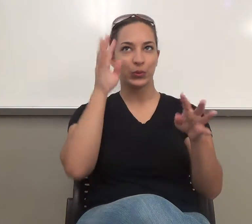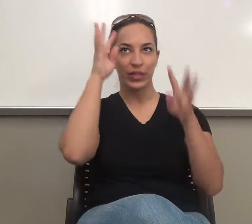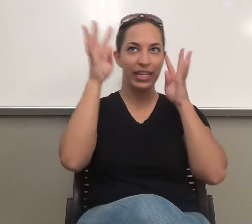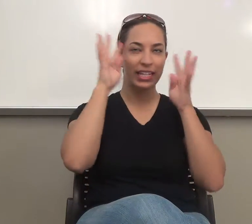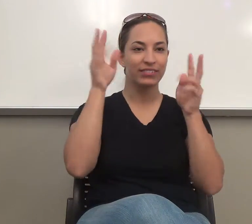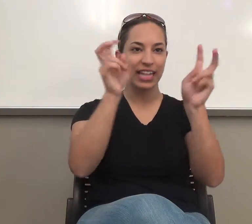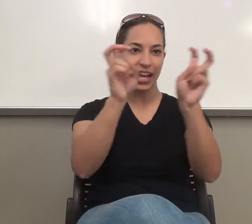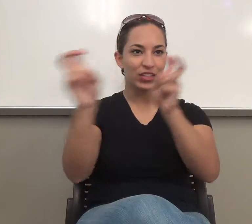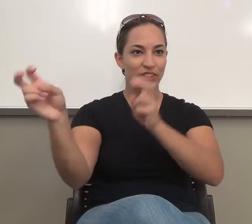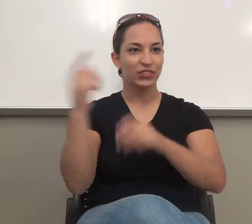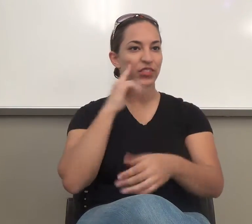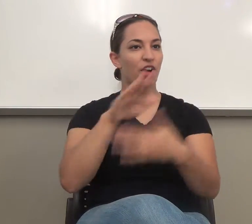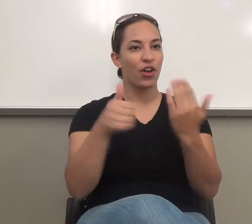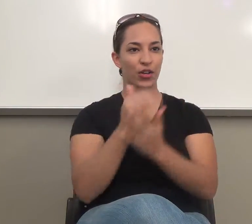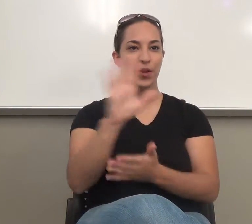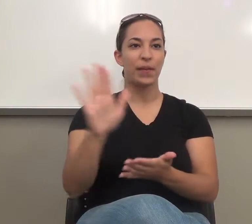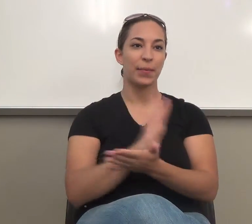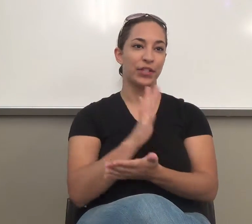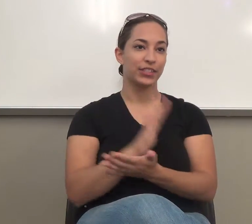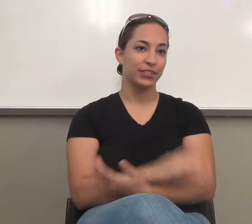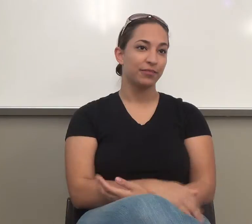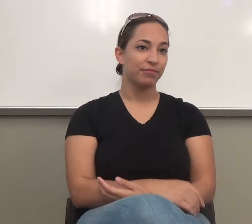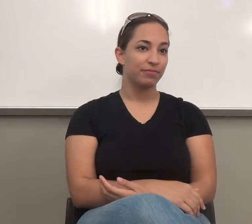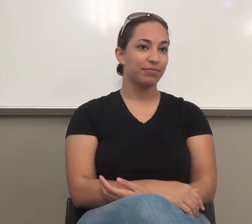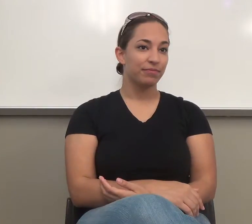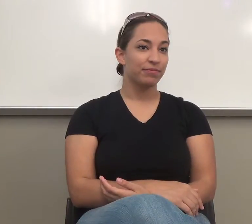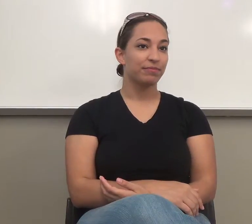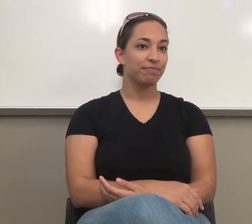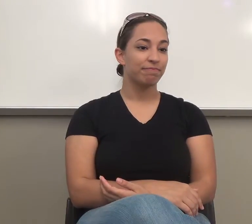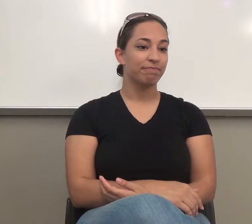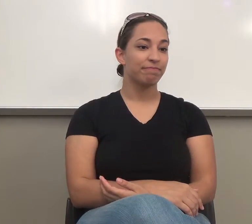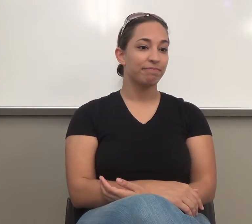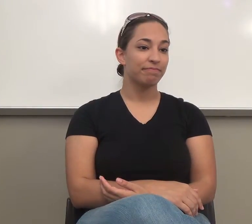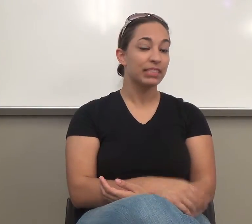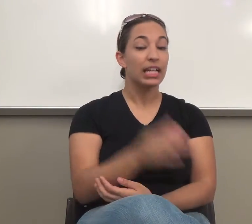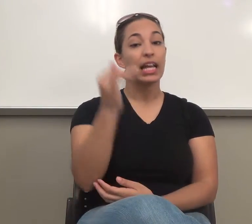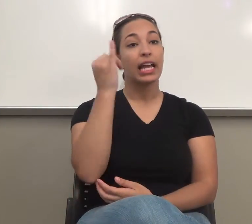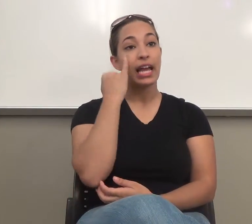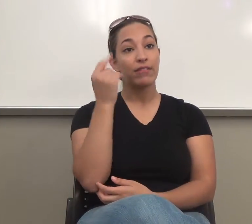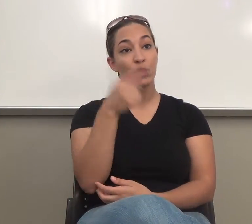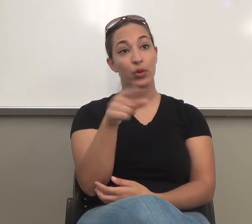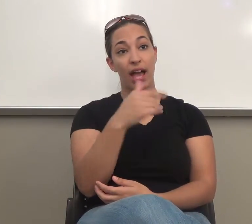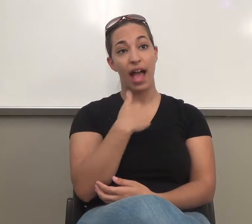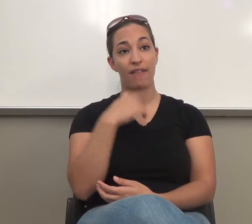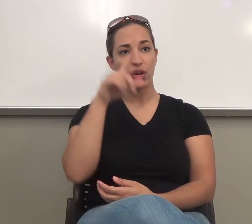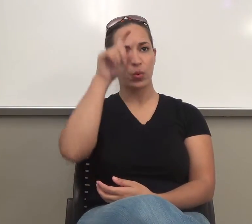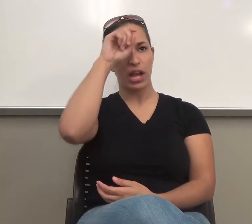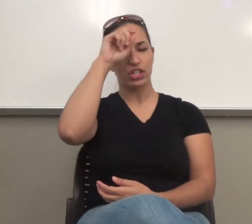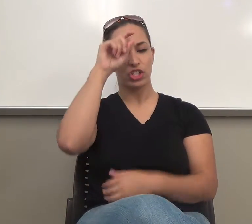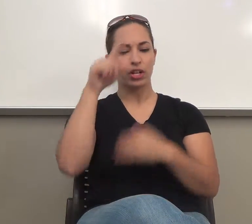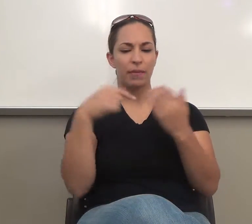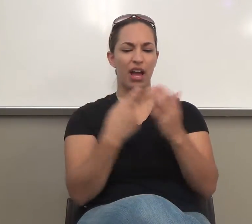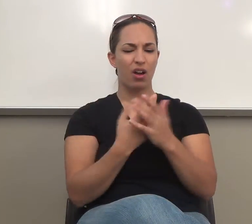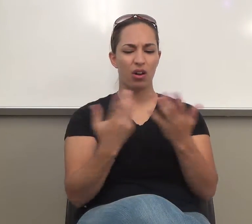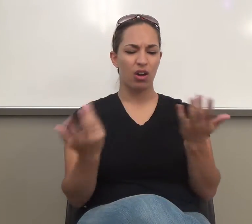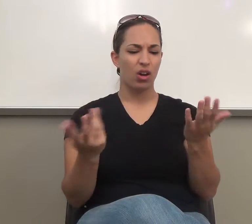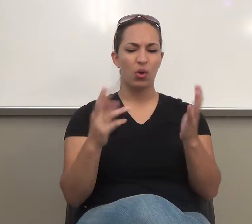track. Okay. If you have a question about what does this mean, I can't read your writing, I can't find this on the chart,